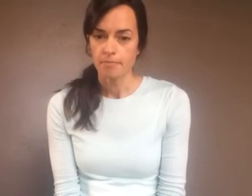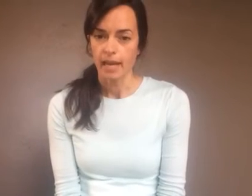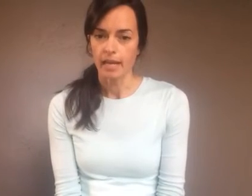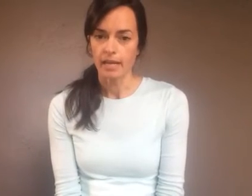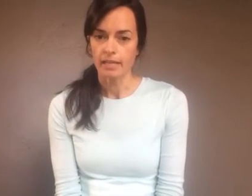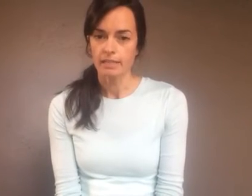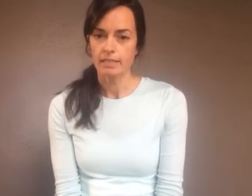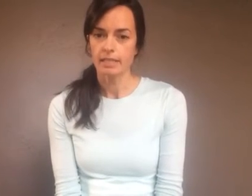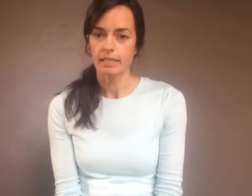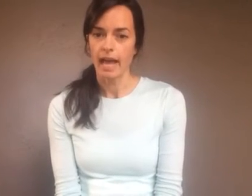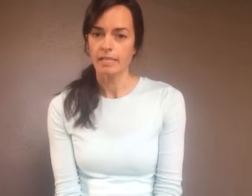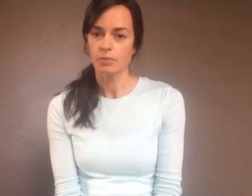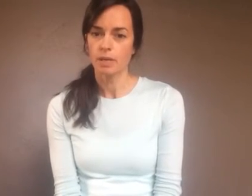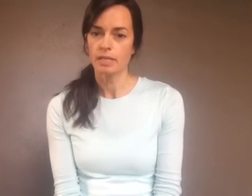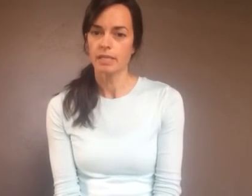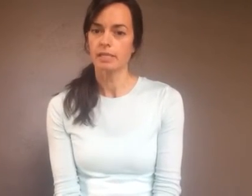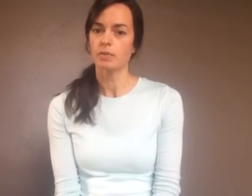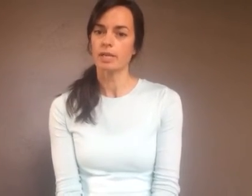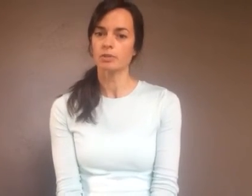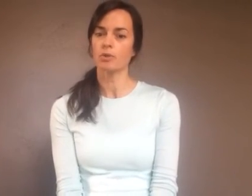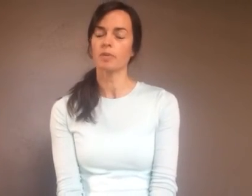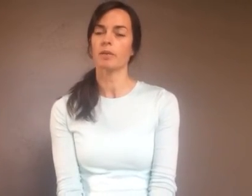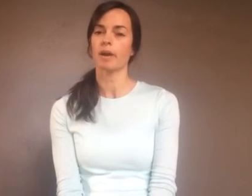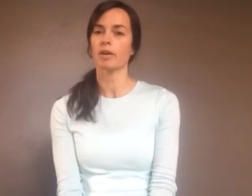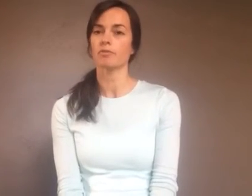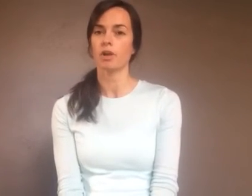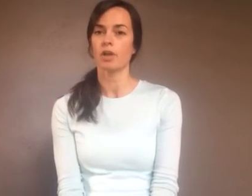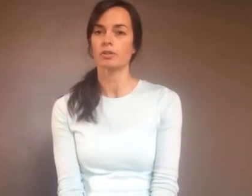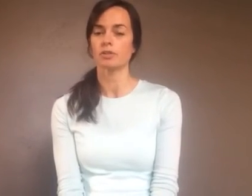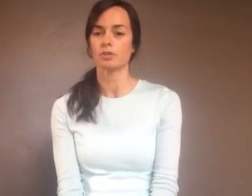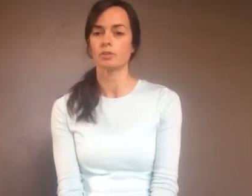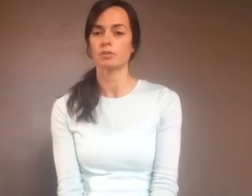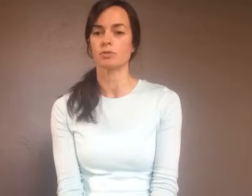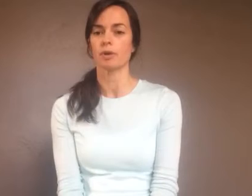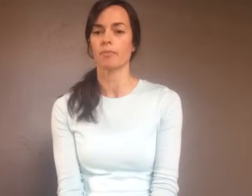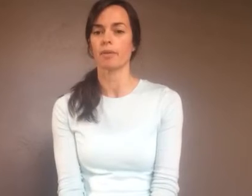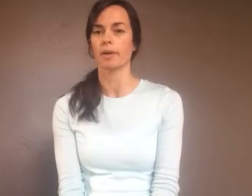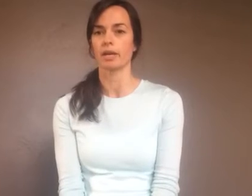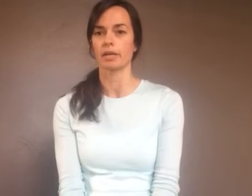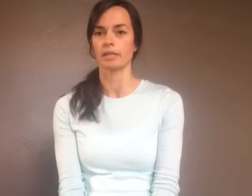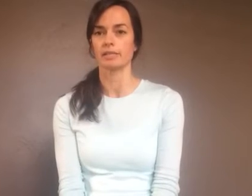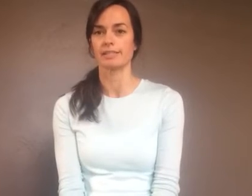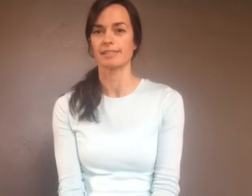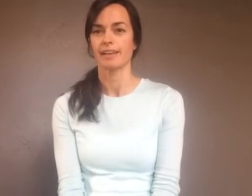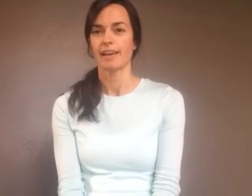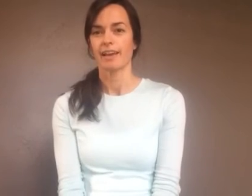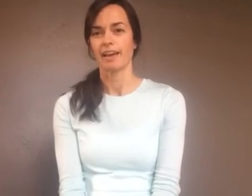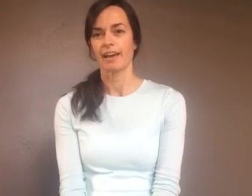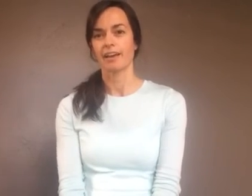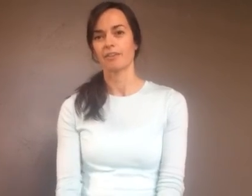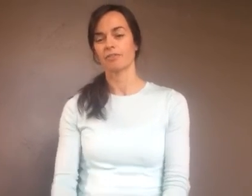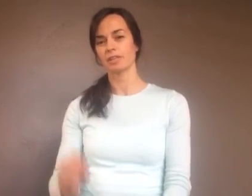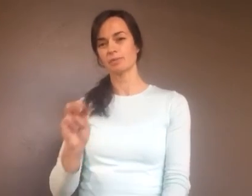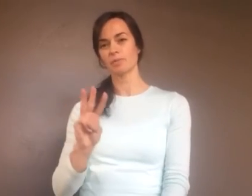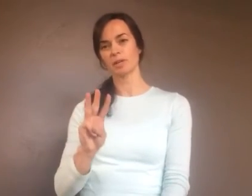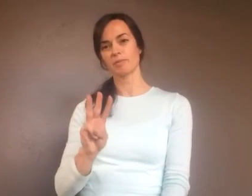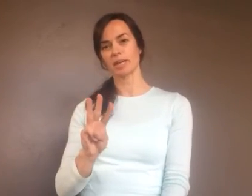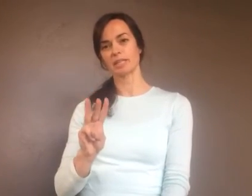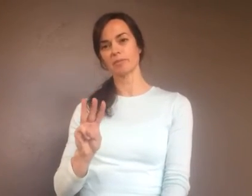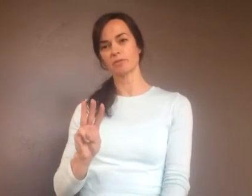And the last one is the Western Roman Empire falls to barbarians. For this one, we're going to make a W